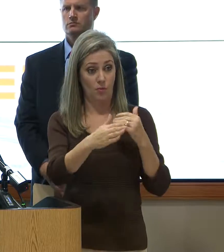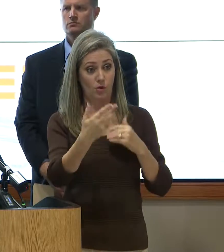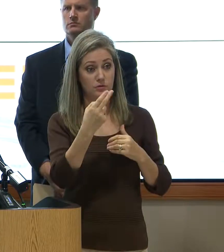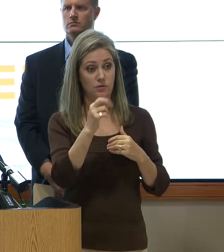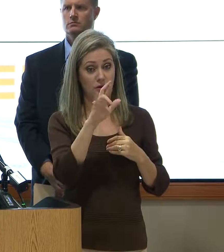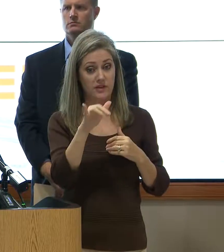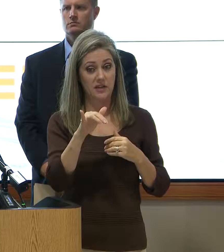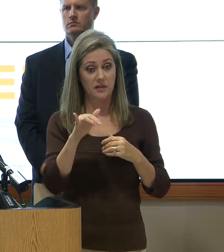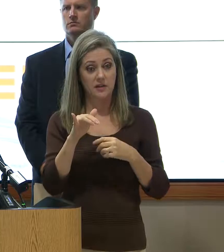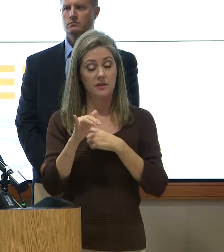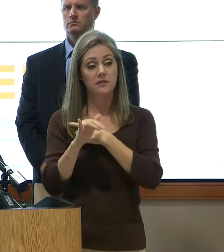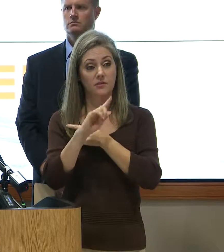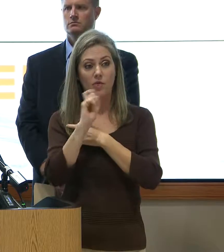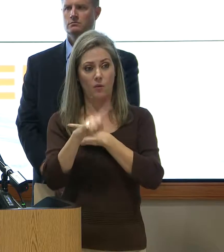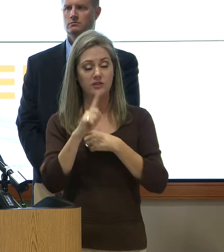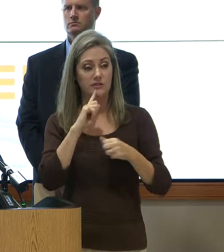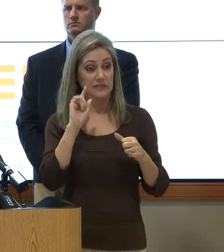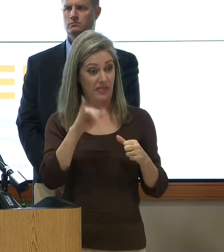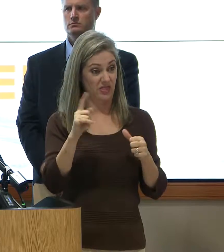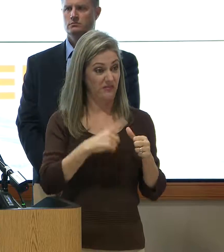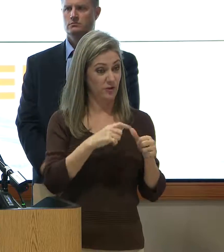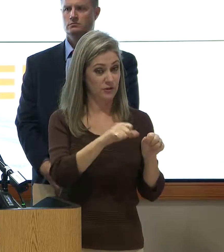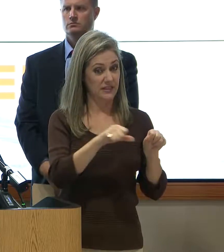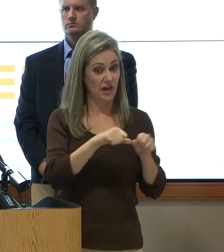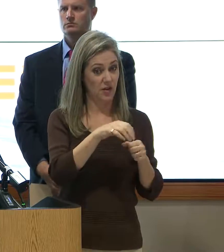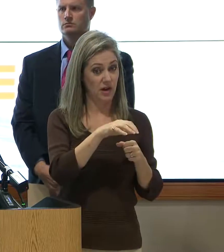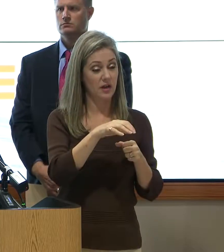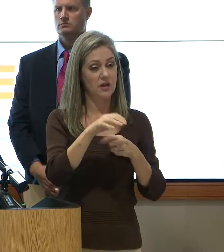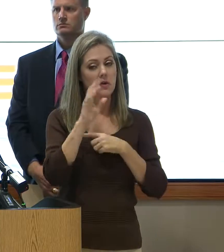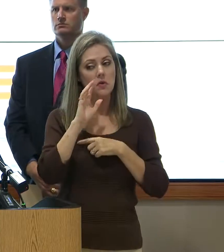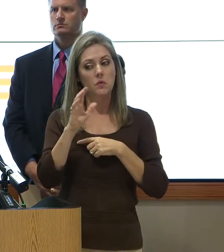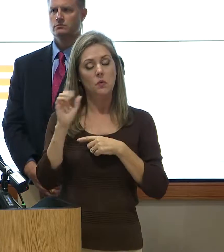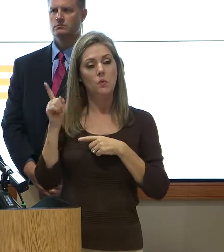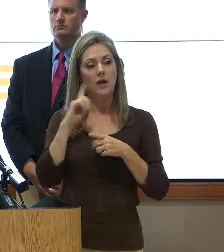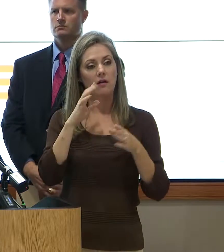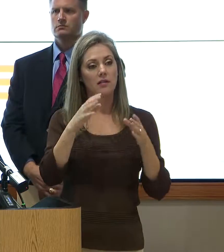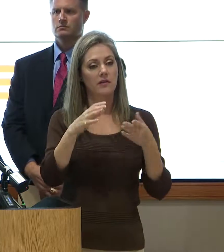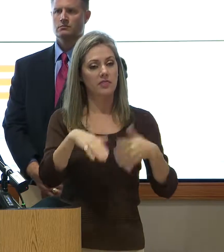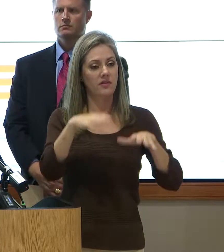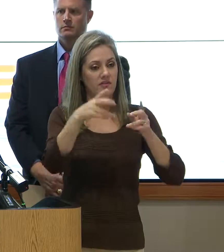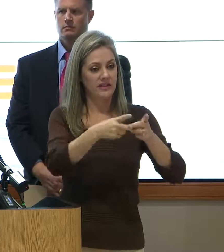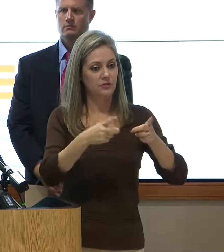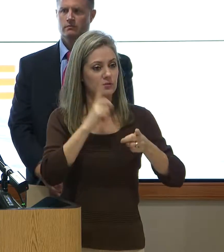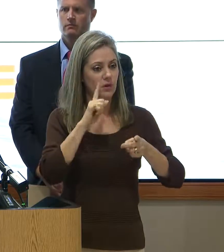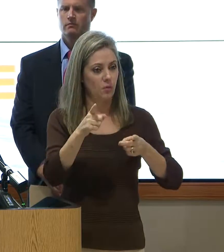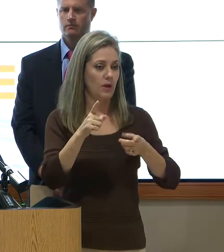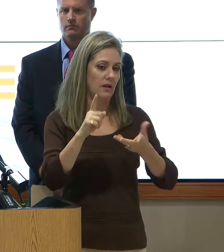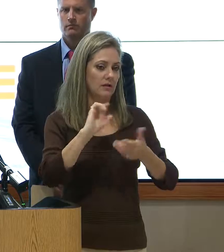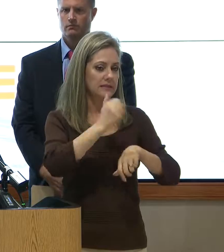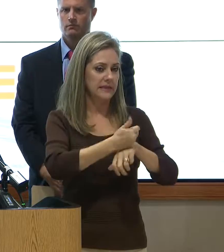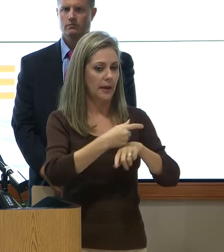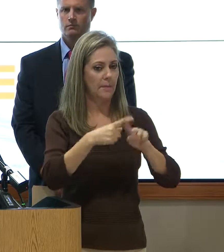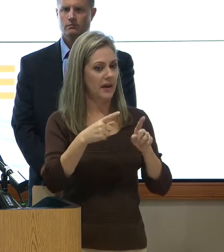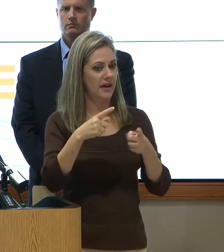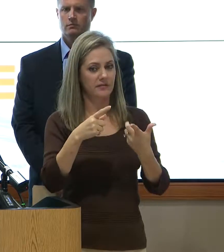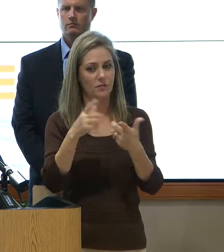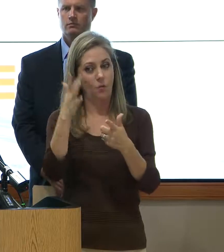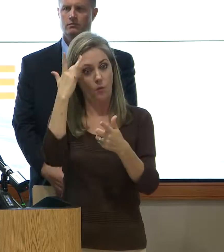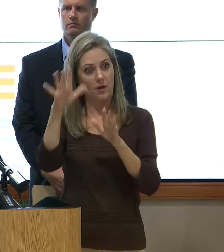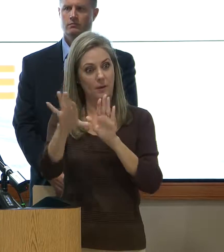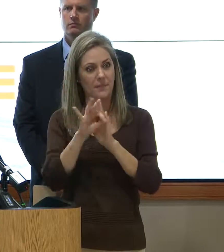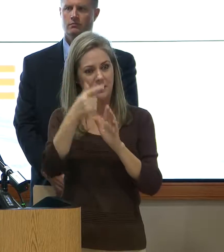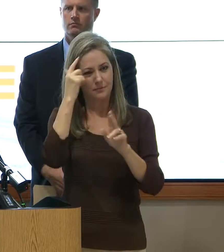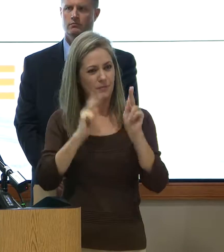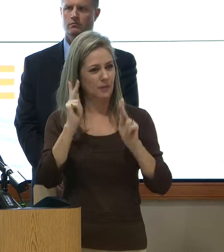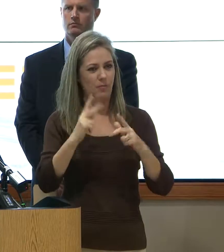is that the first area? The flood control district is going to set the criteria, but we picked that area because people couldn't even get to their houses. And normally we would